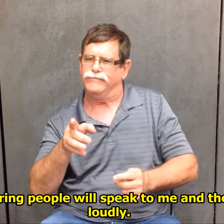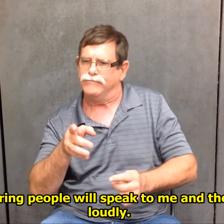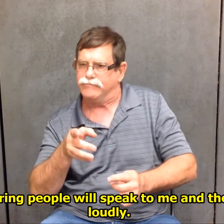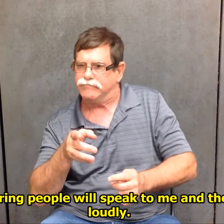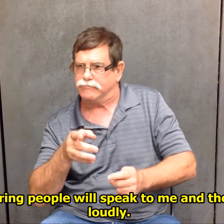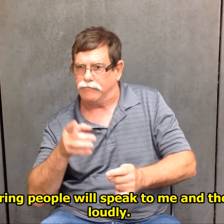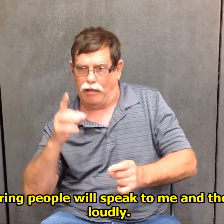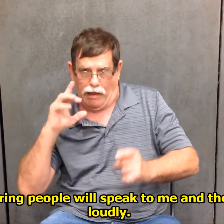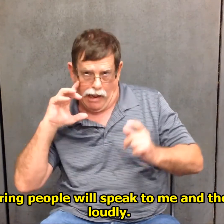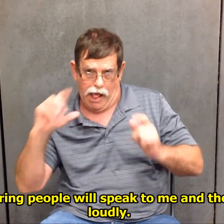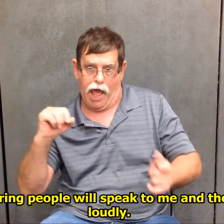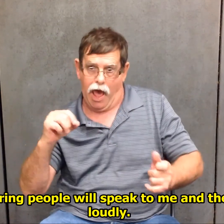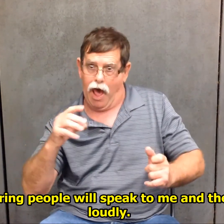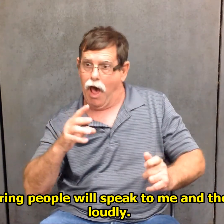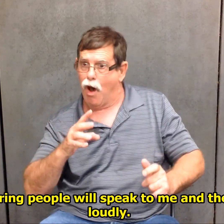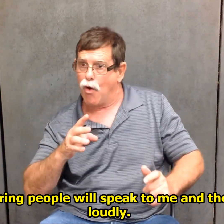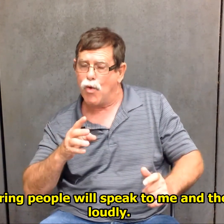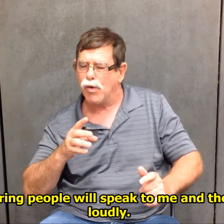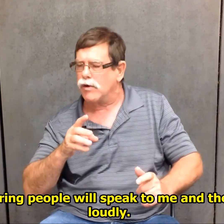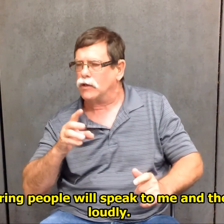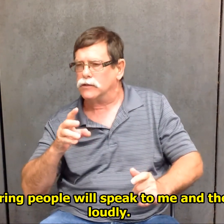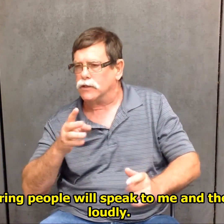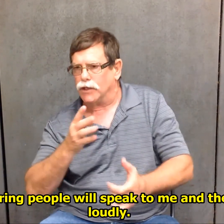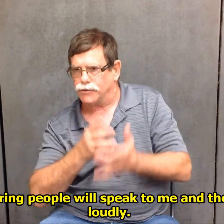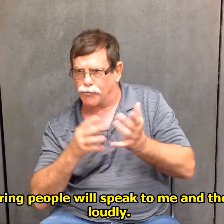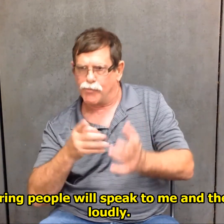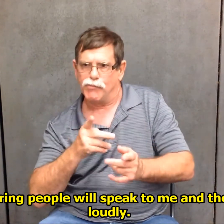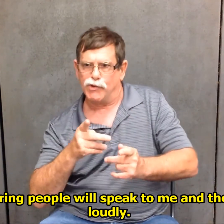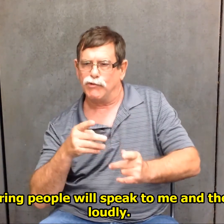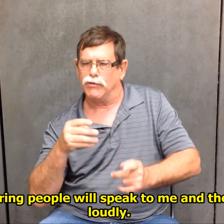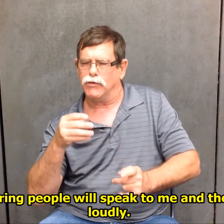Typically, hearing people will speak to me and they try to talk loudly.